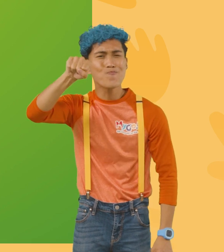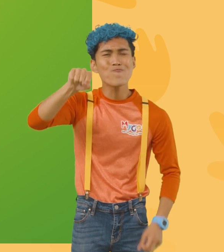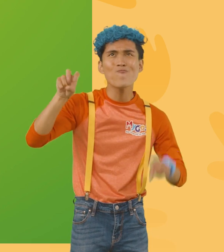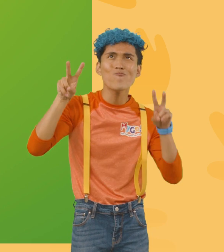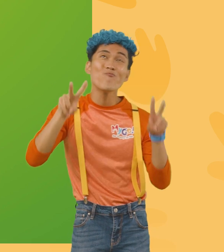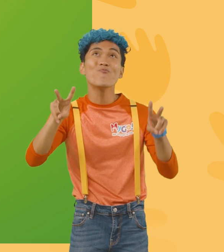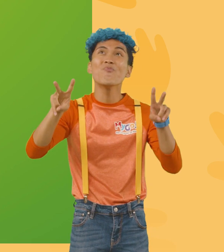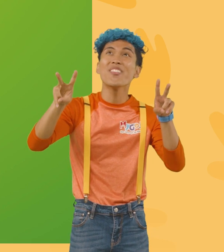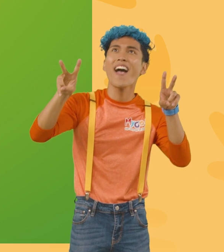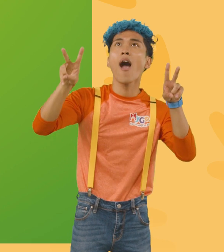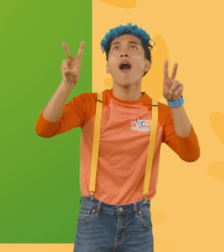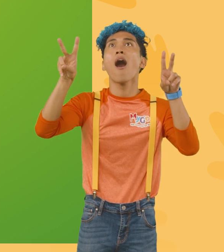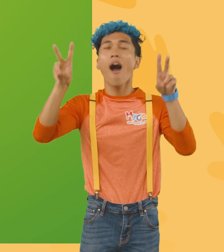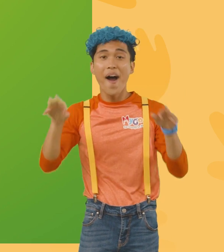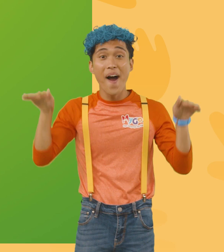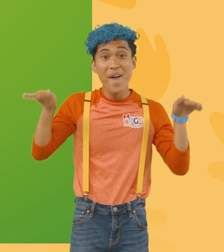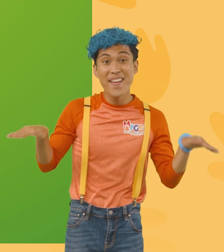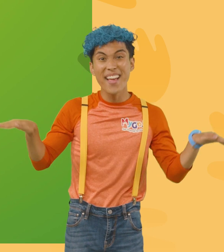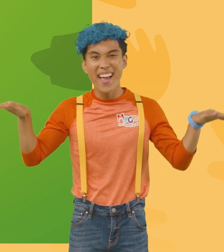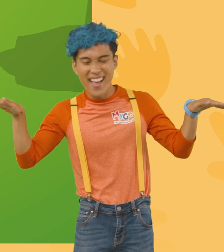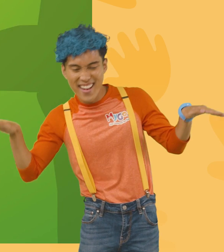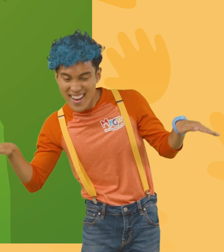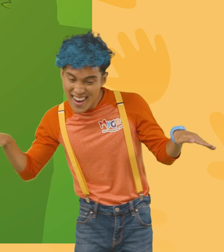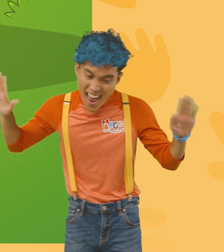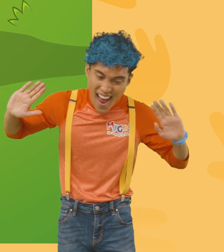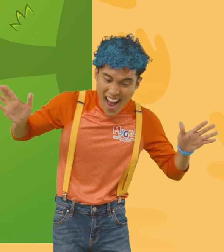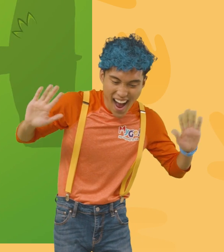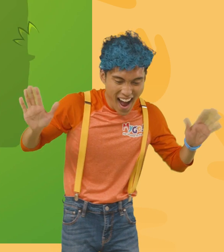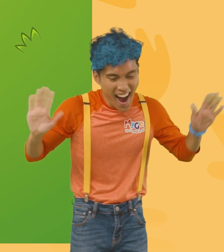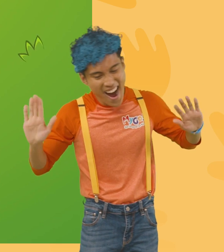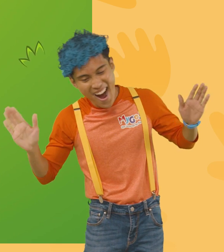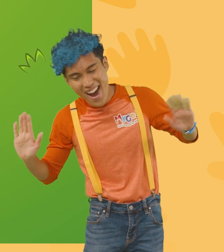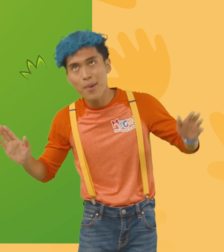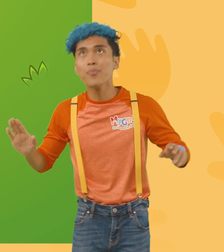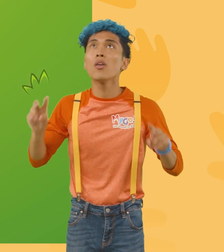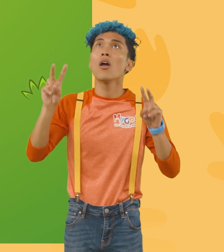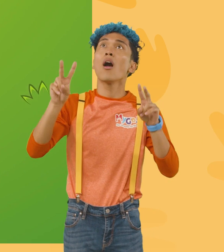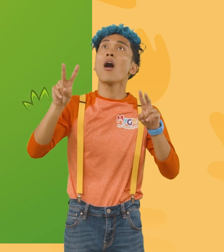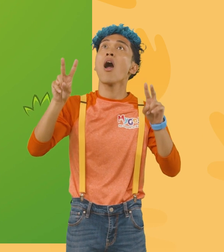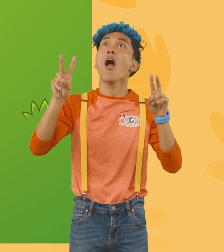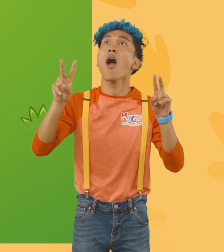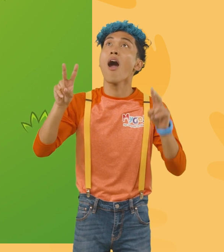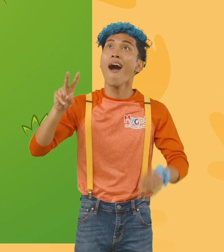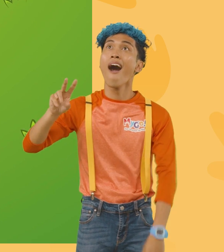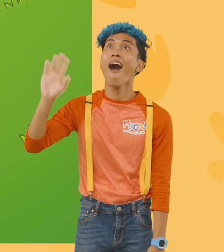look up and see its wings waving down at me. Hey,